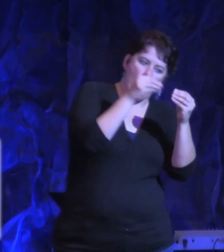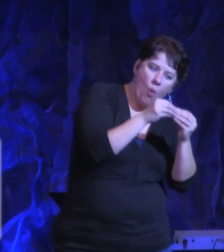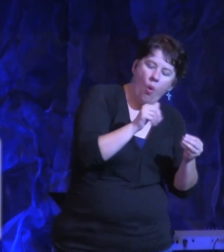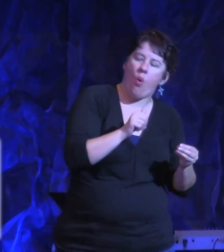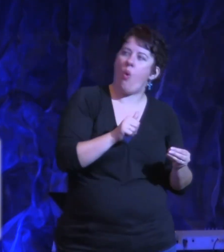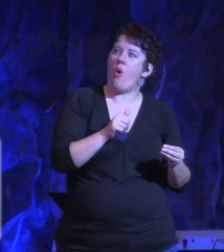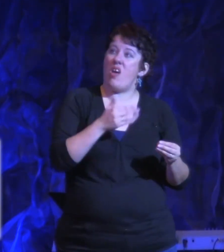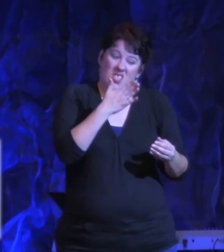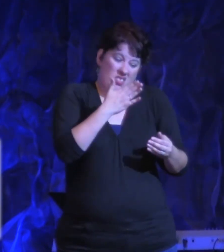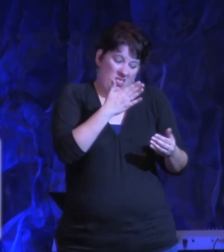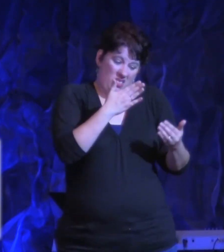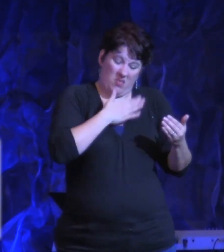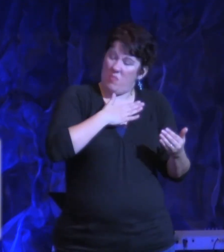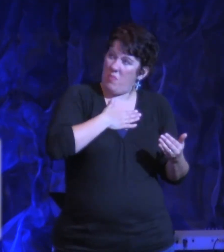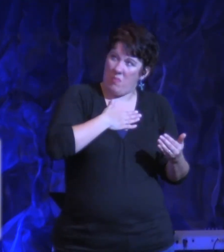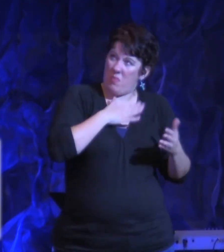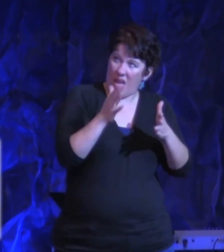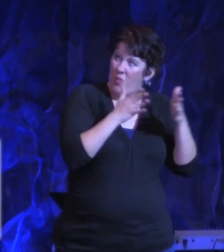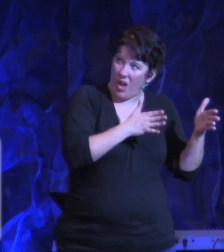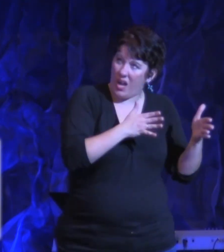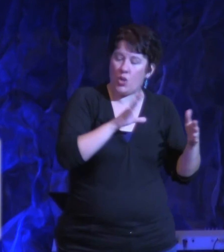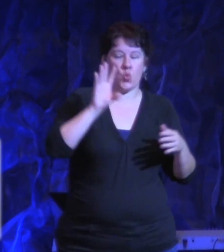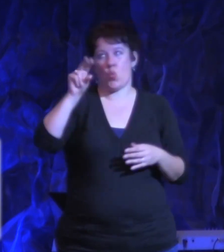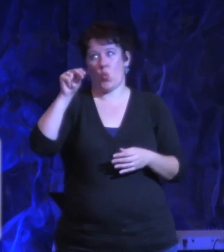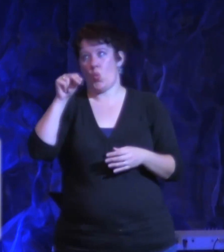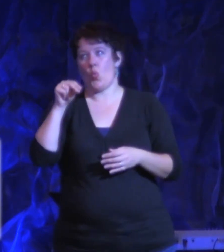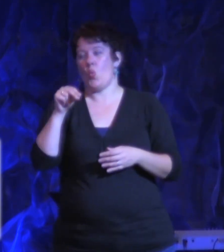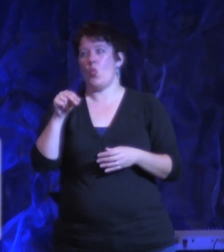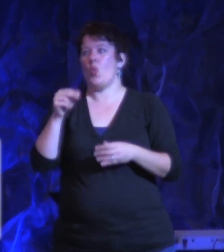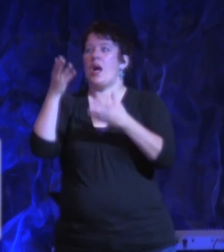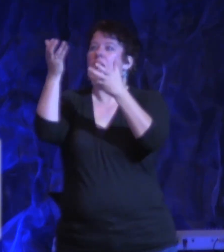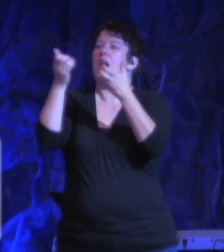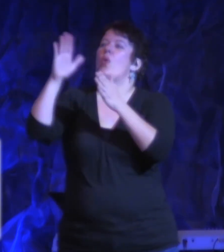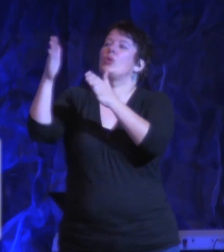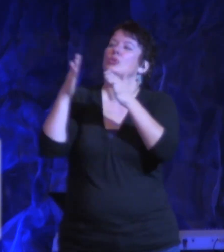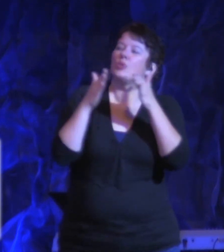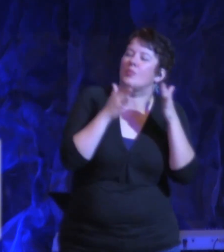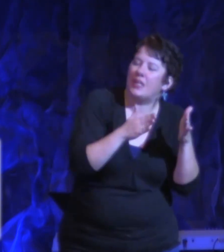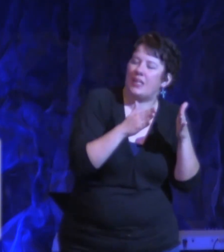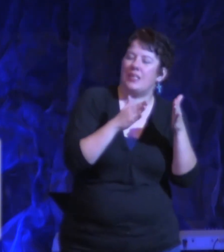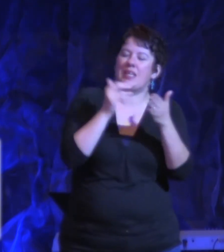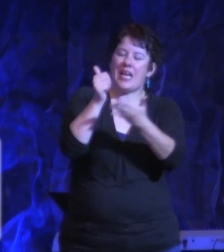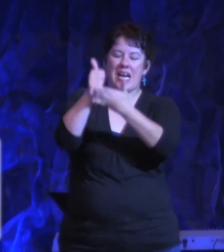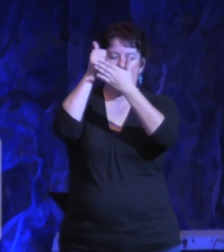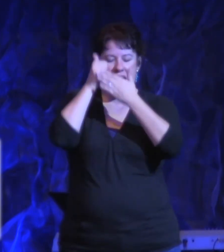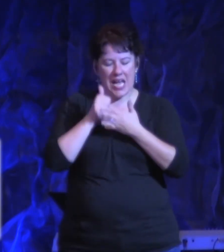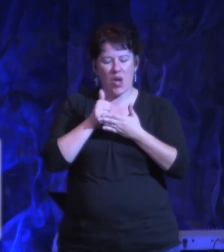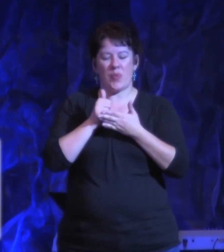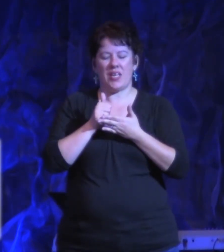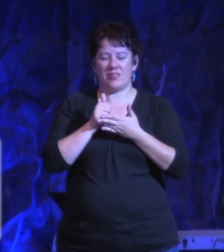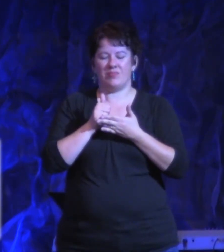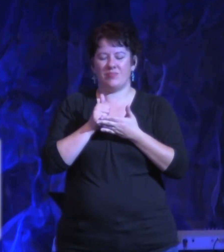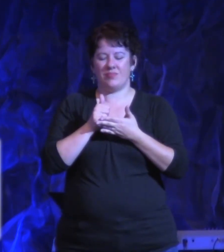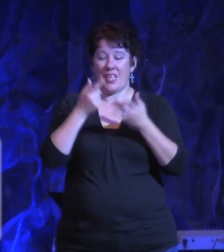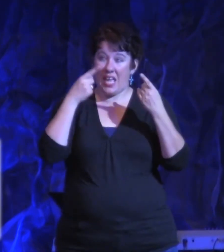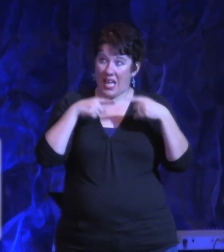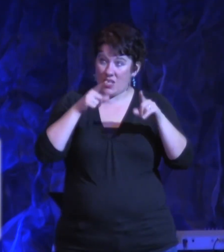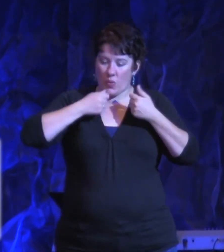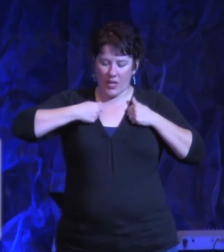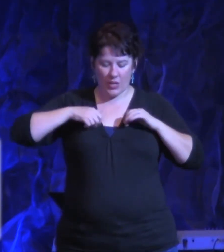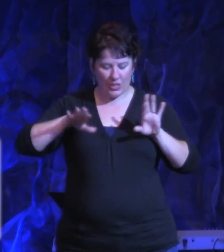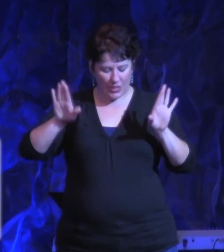will, just your will. Help me, Jesus, to do that today as we yield to you, as we surrender to you.